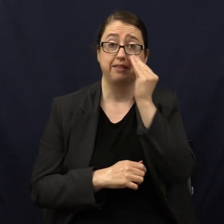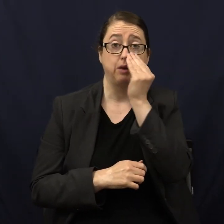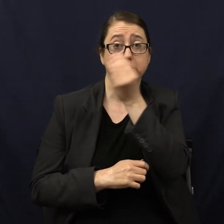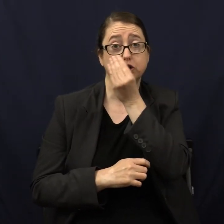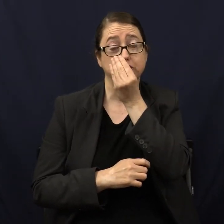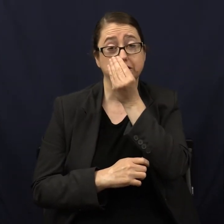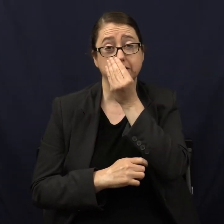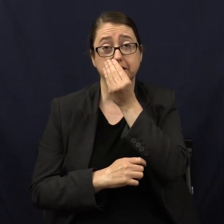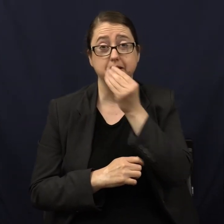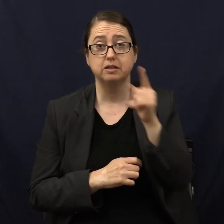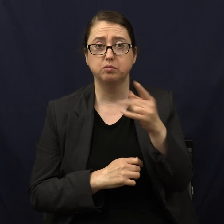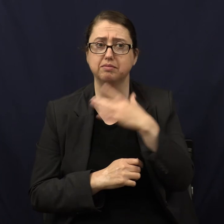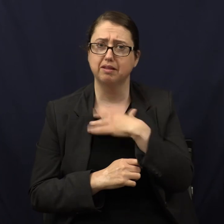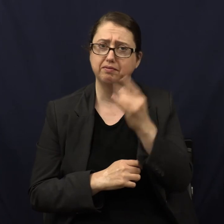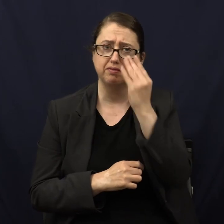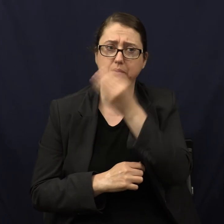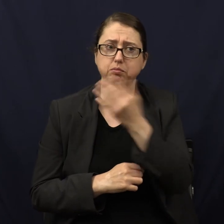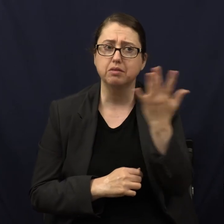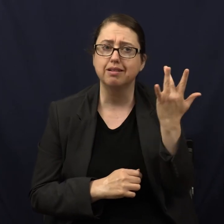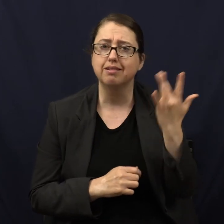Who likes flowers? Why do you like flowers?